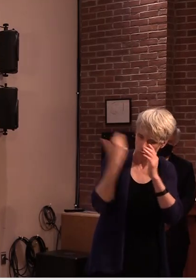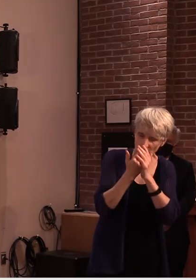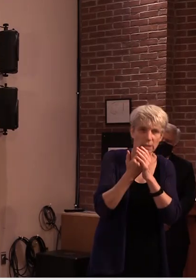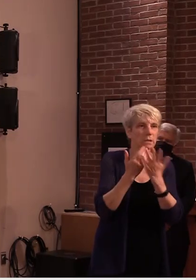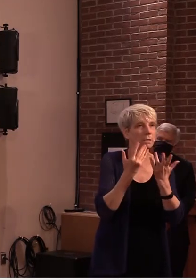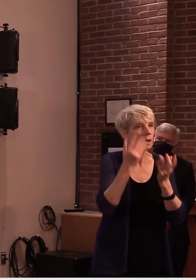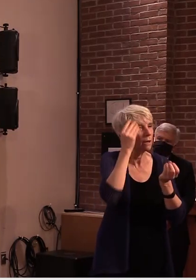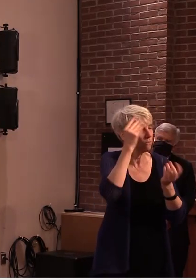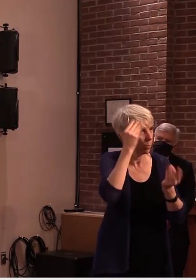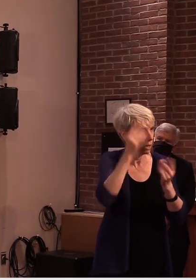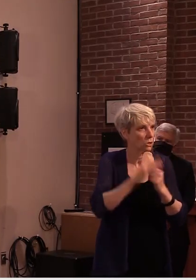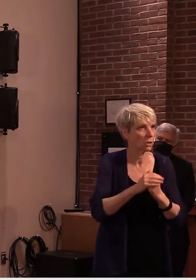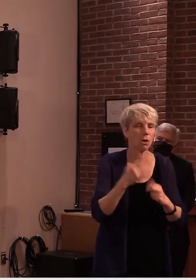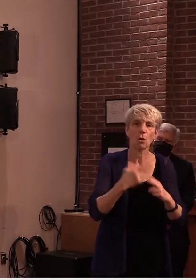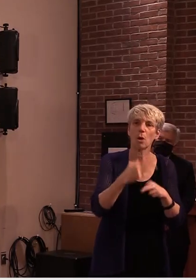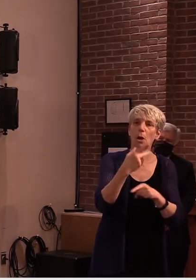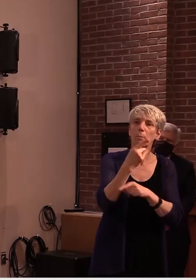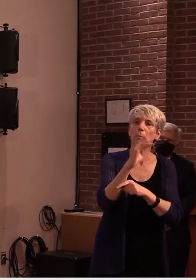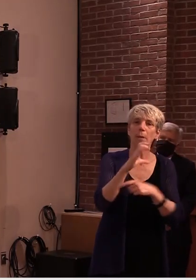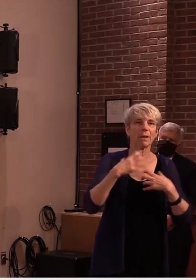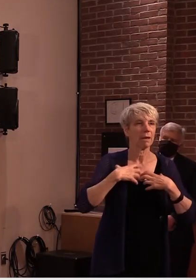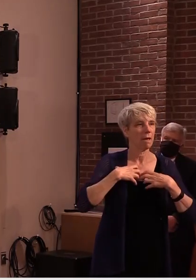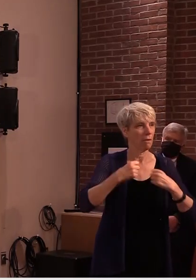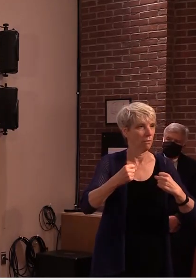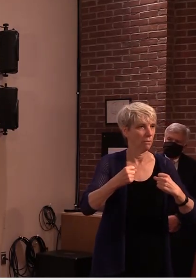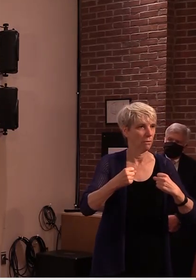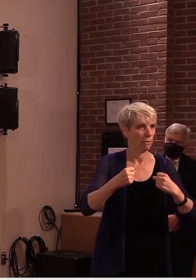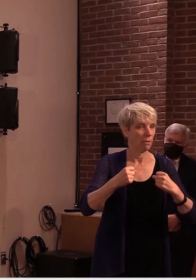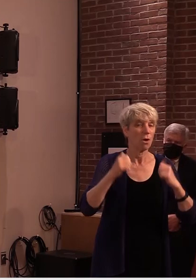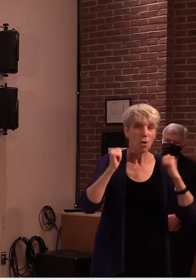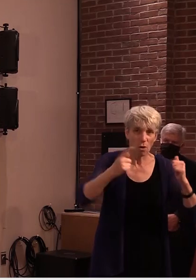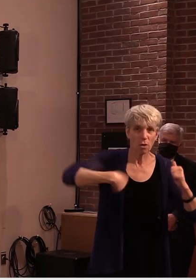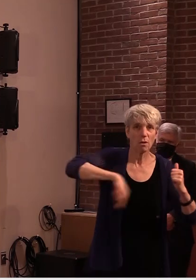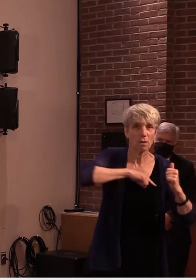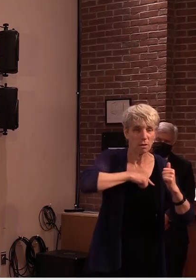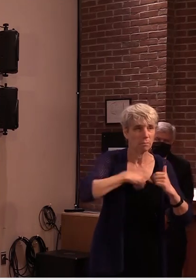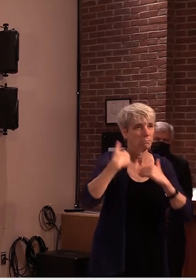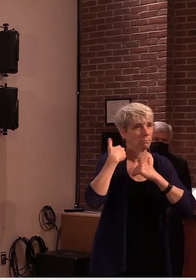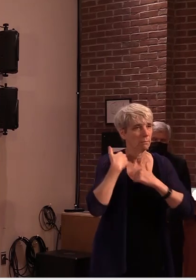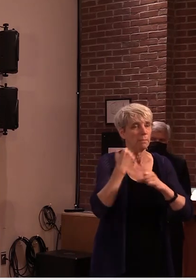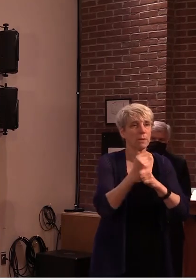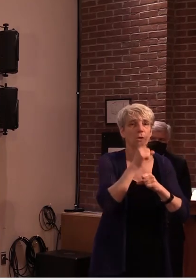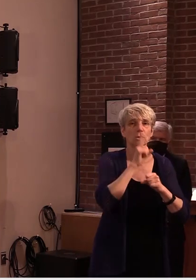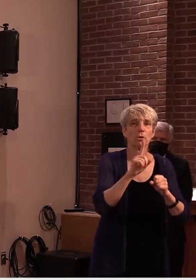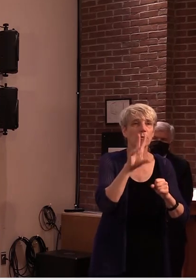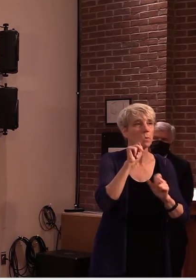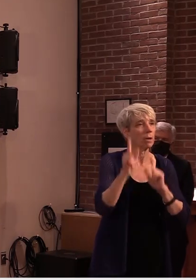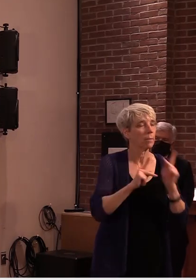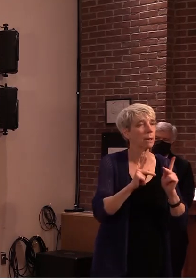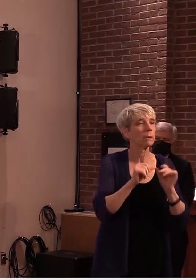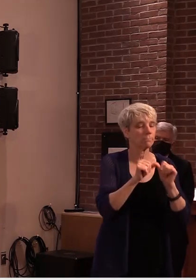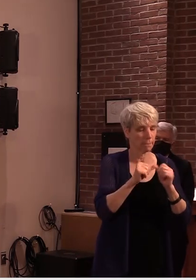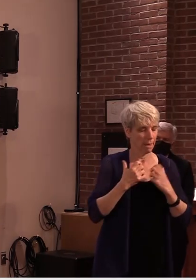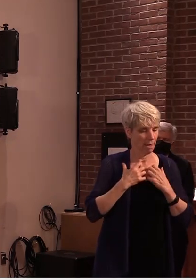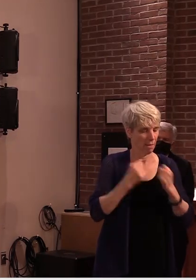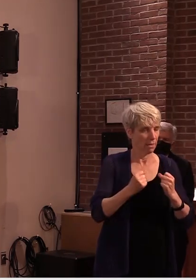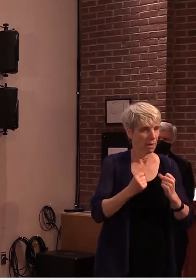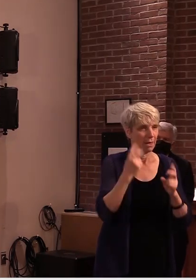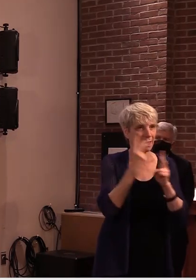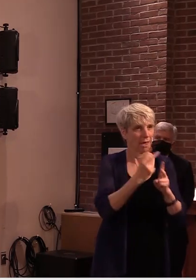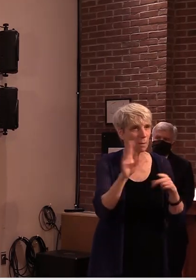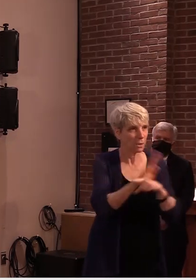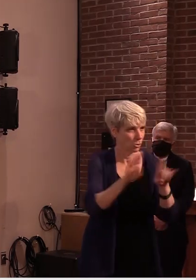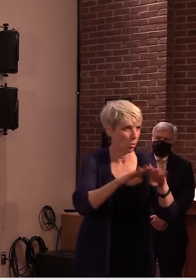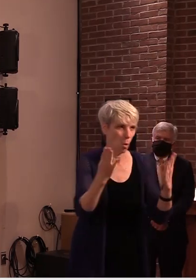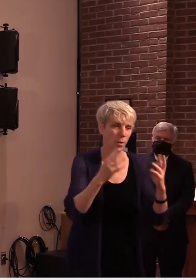health and every one of us plays a part in making sure vermont stays healthy and open now i'd